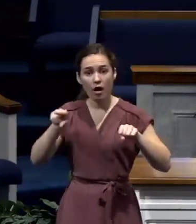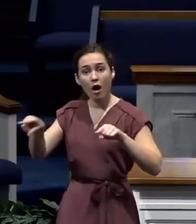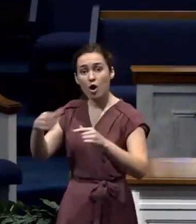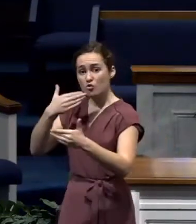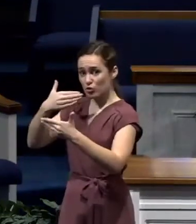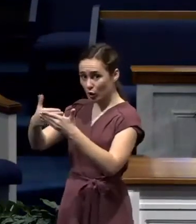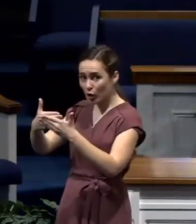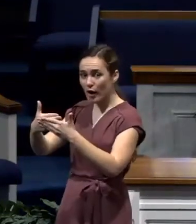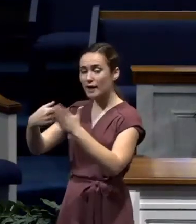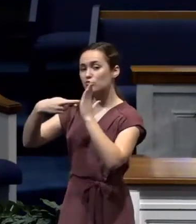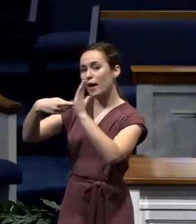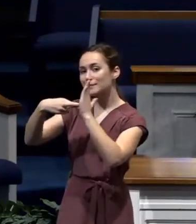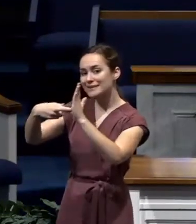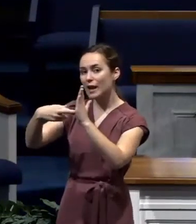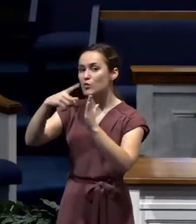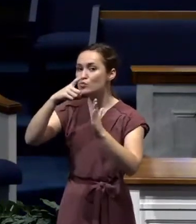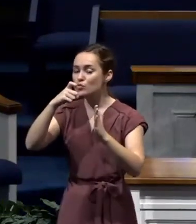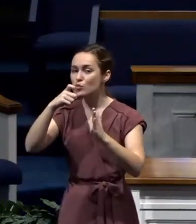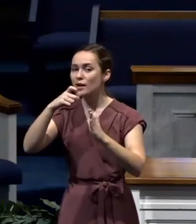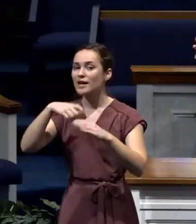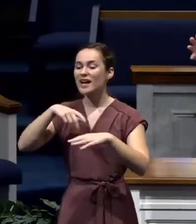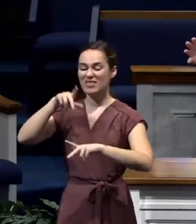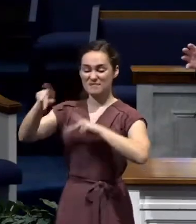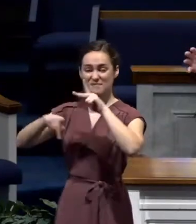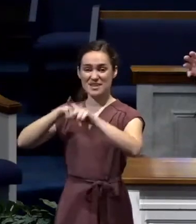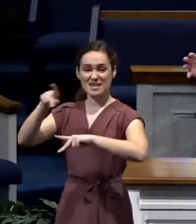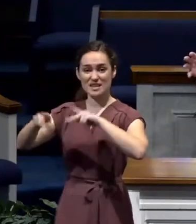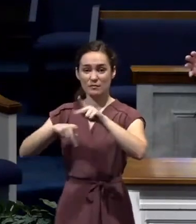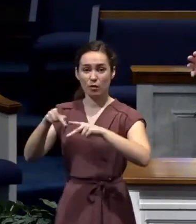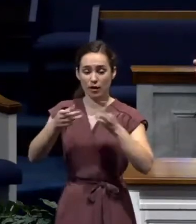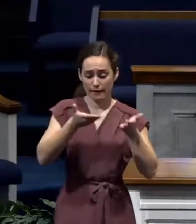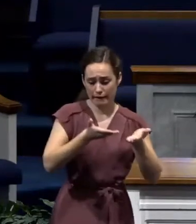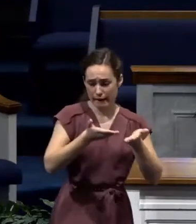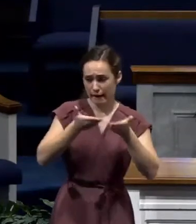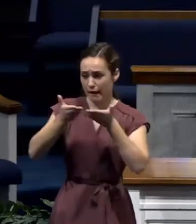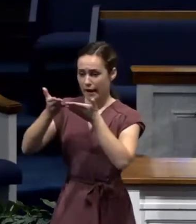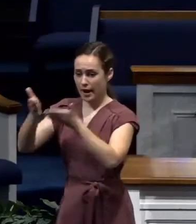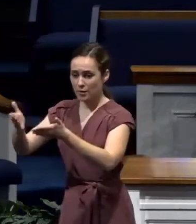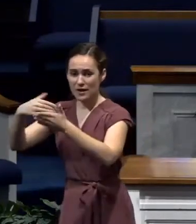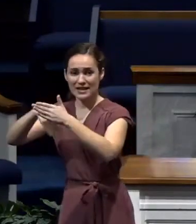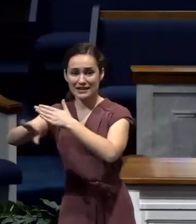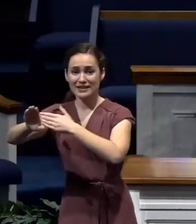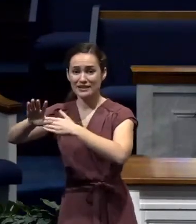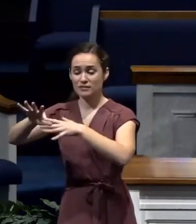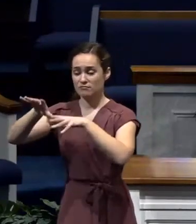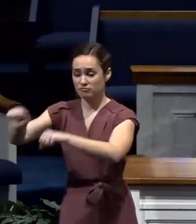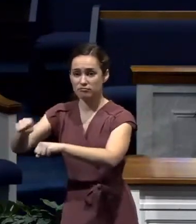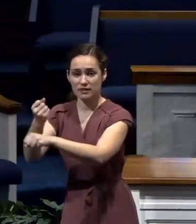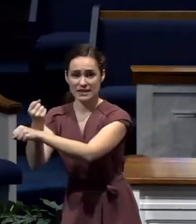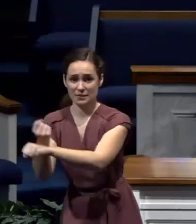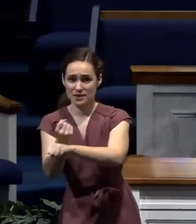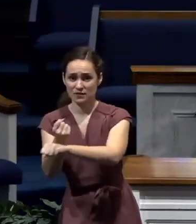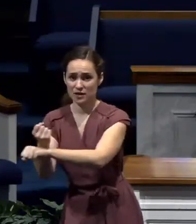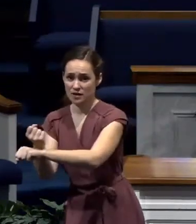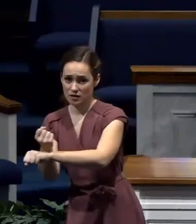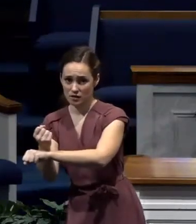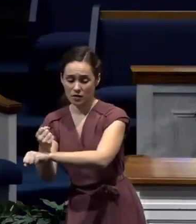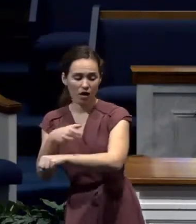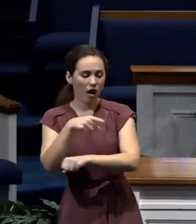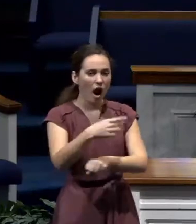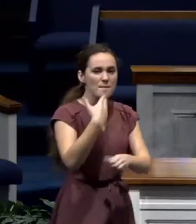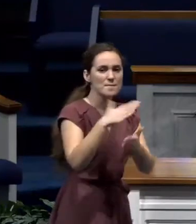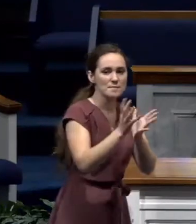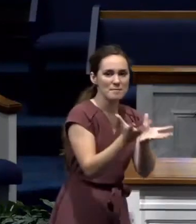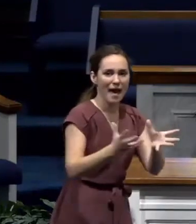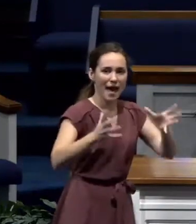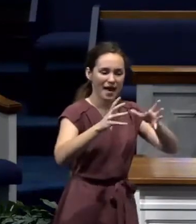the people that are being carried away into captivity. The bad figs are those that are left behind. And